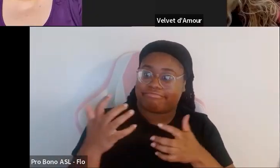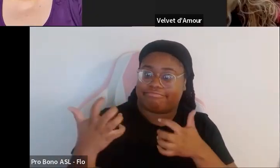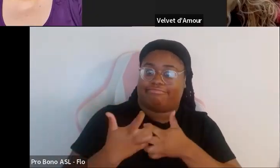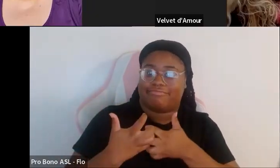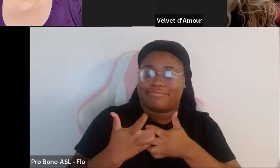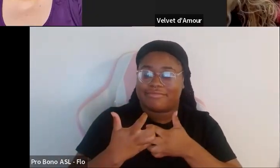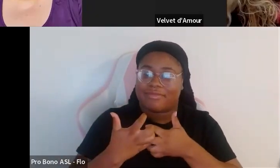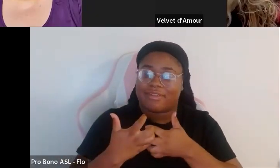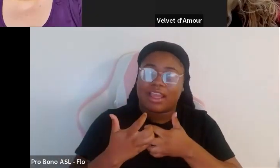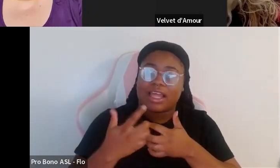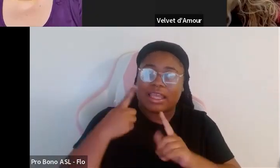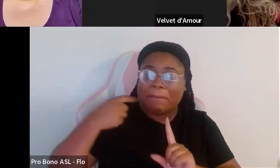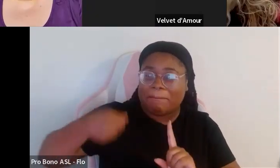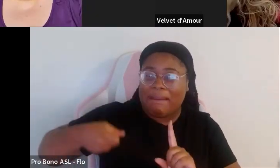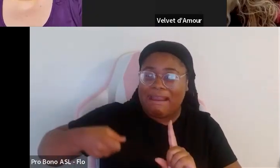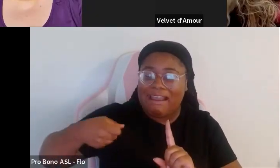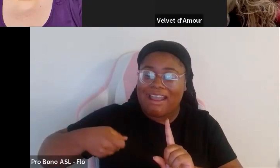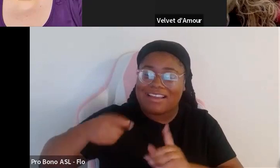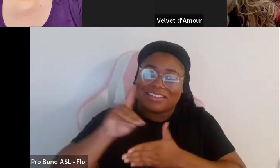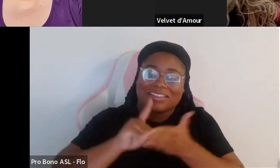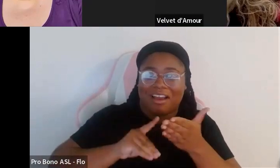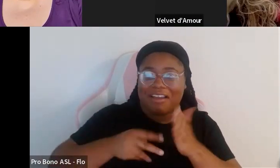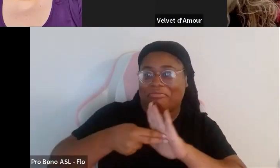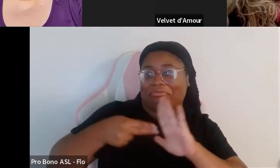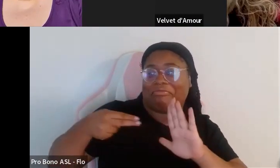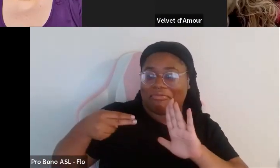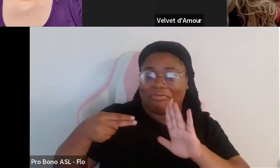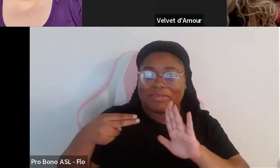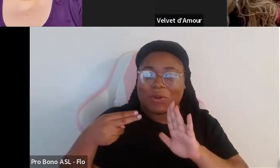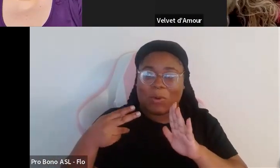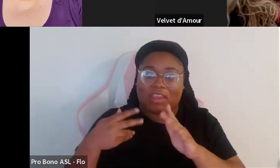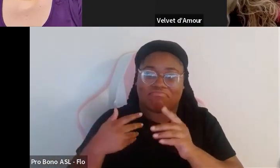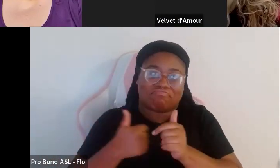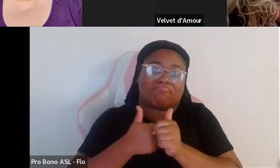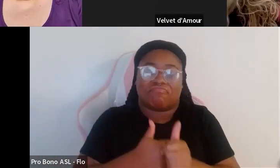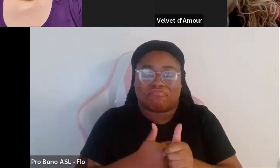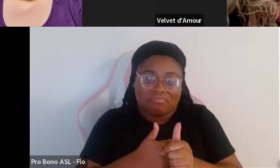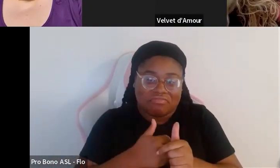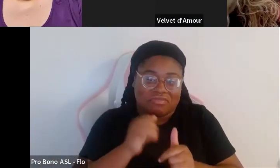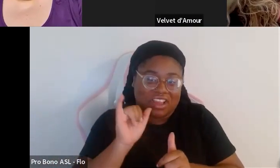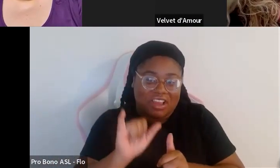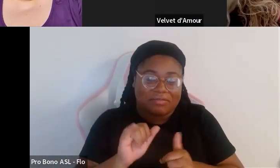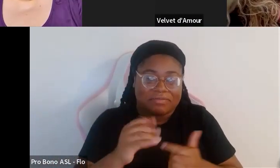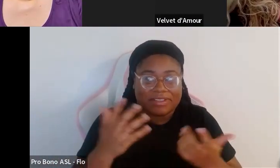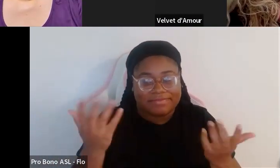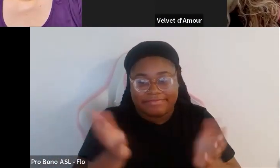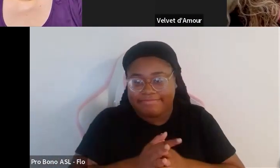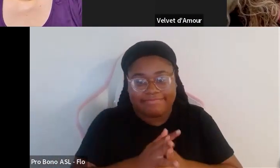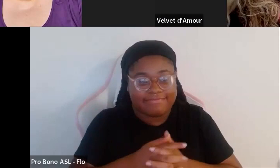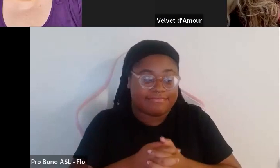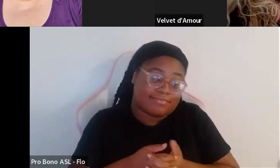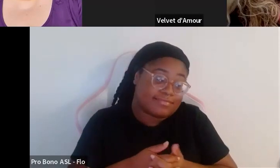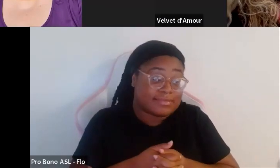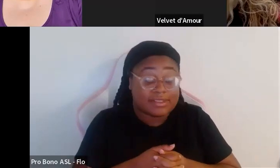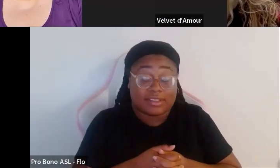like a bag made or something that had it on there so he kind of you know just went with it but uh you know i mean i just think